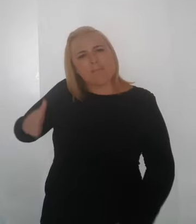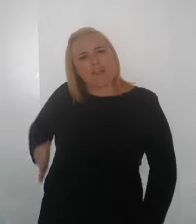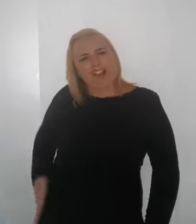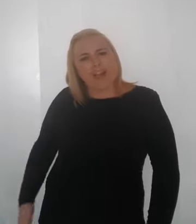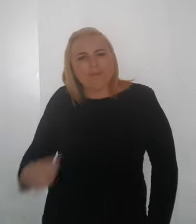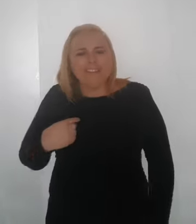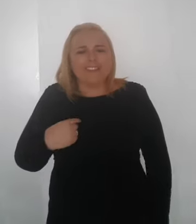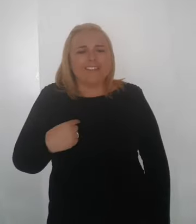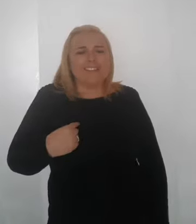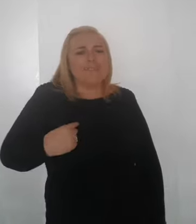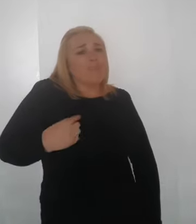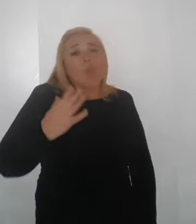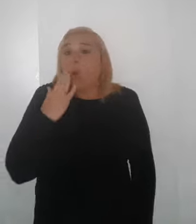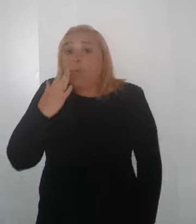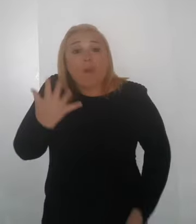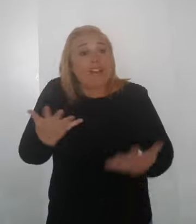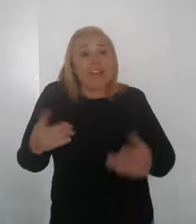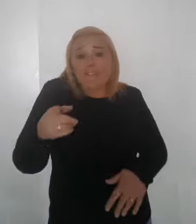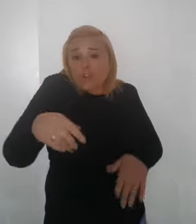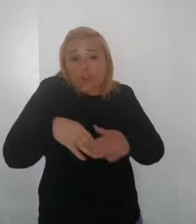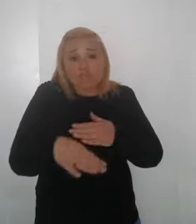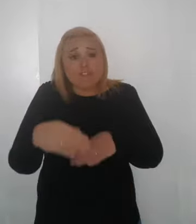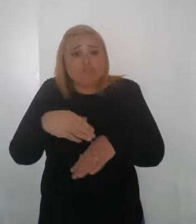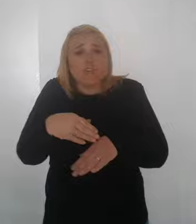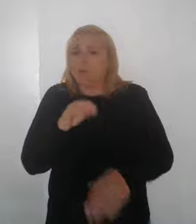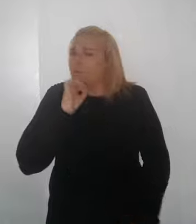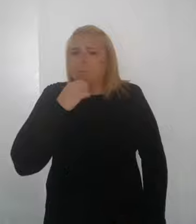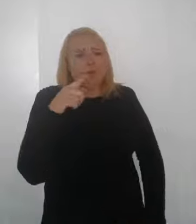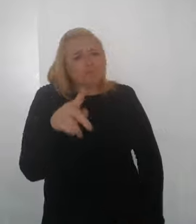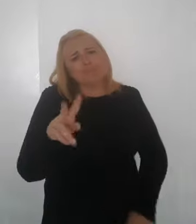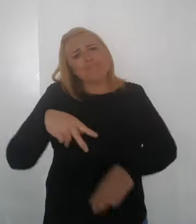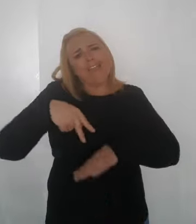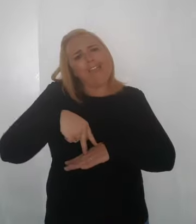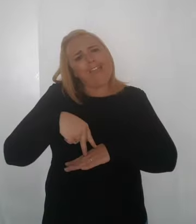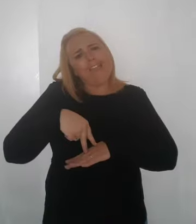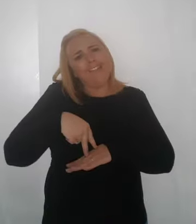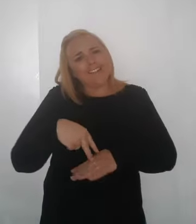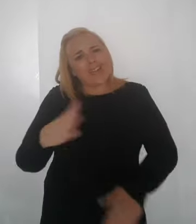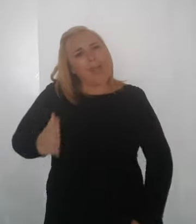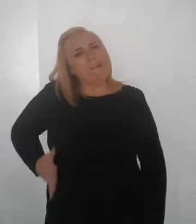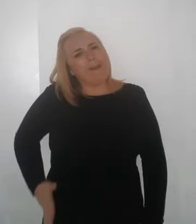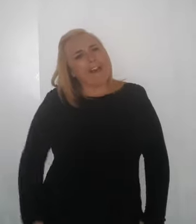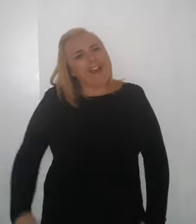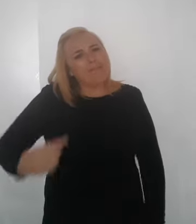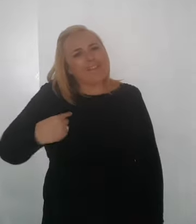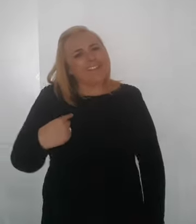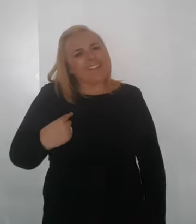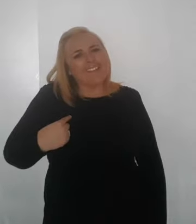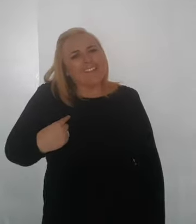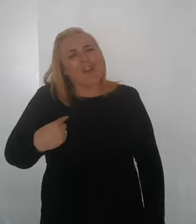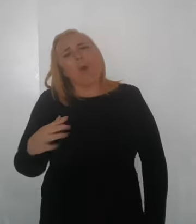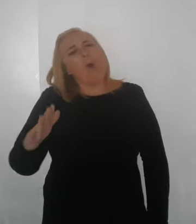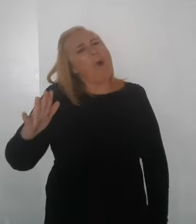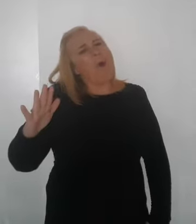by me Whenever you're in trouble, won't you stand by me Oh,